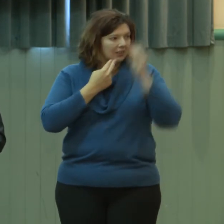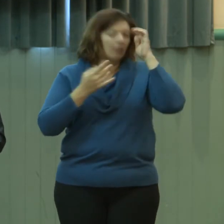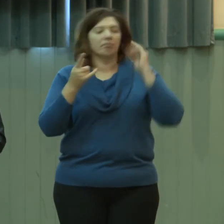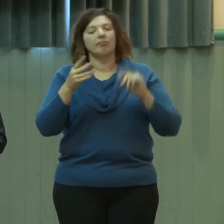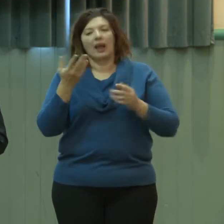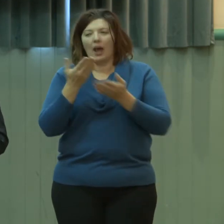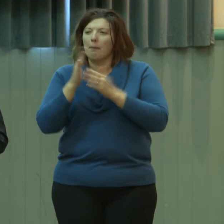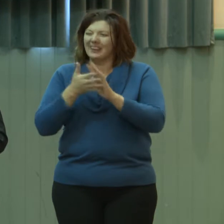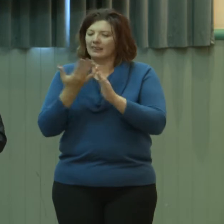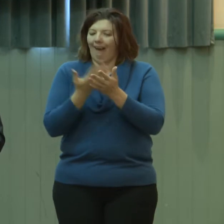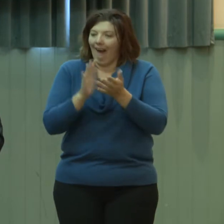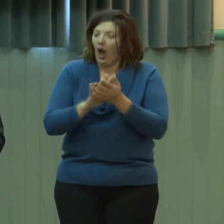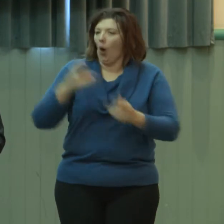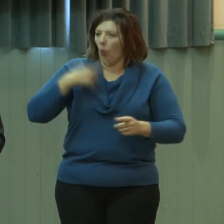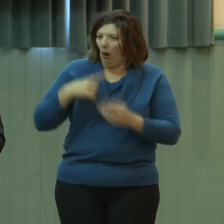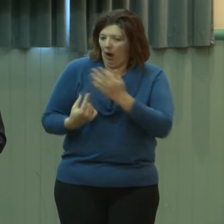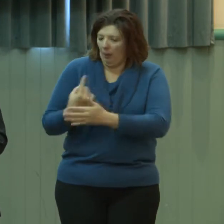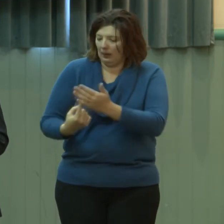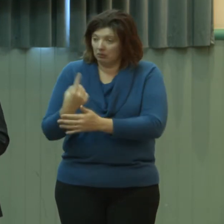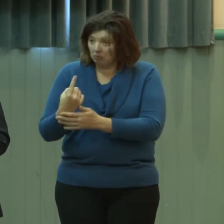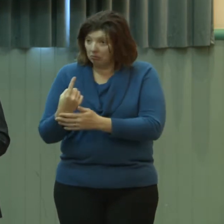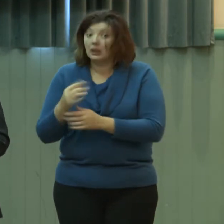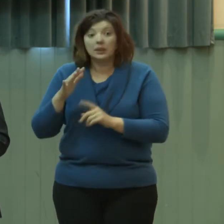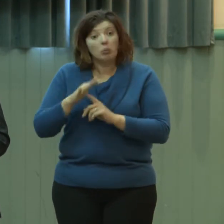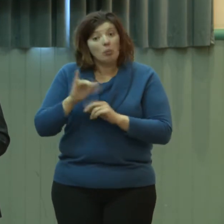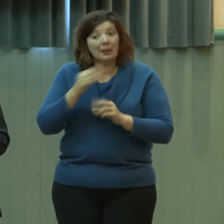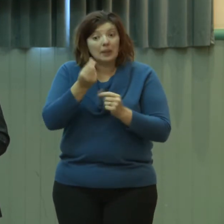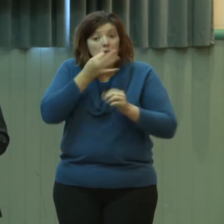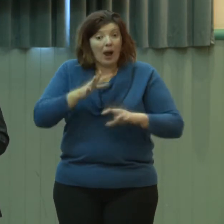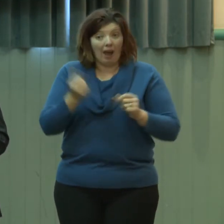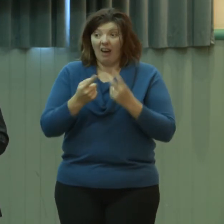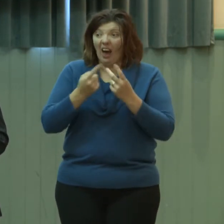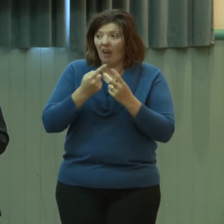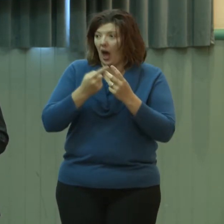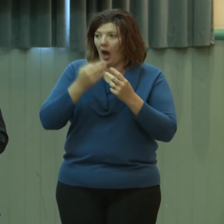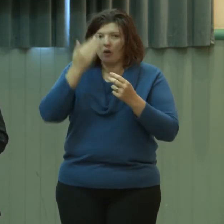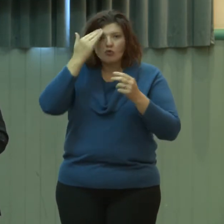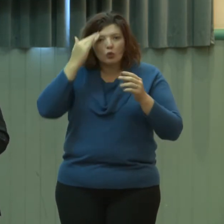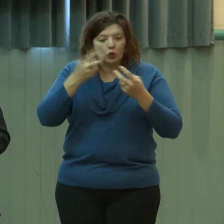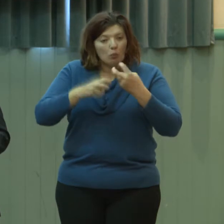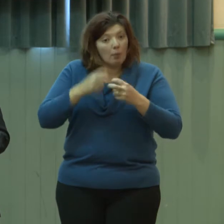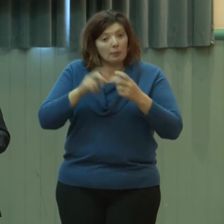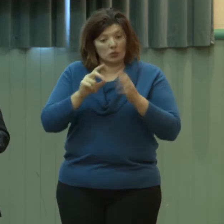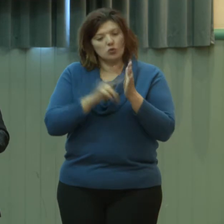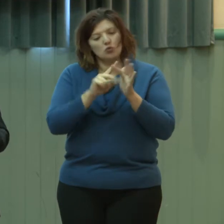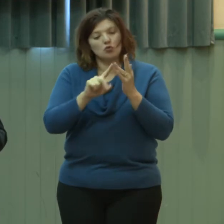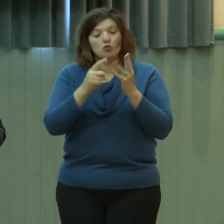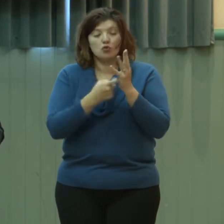children may have additional neurological problems So for example, if we look at the